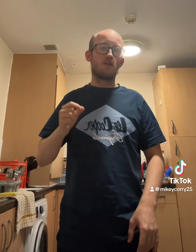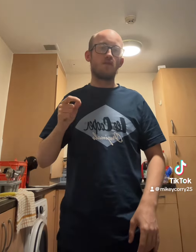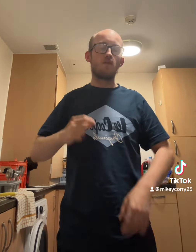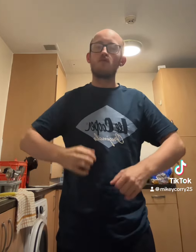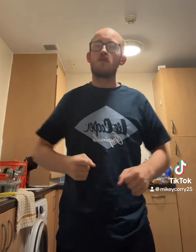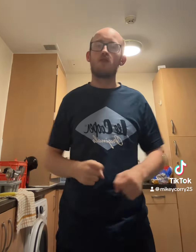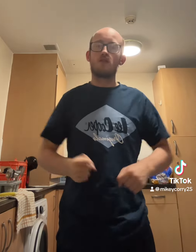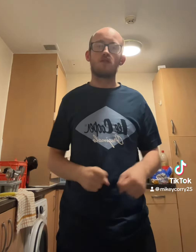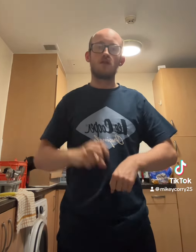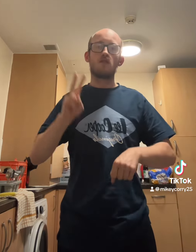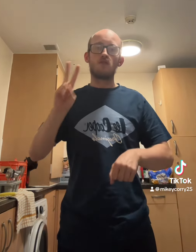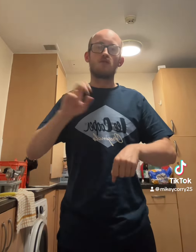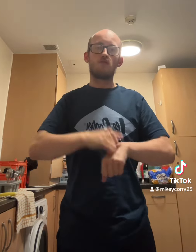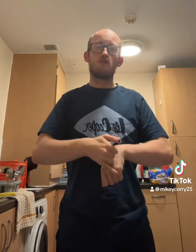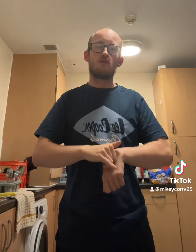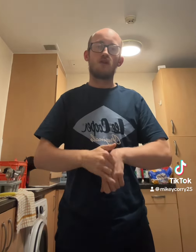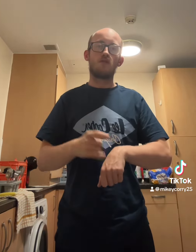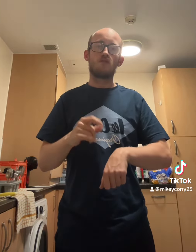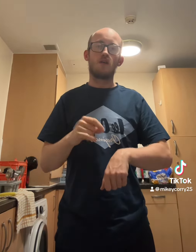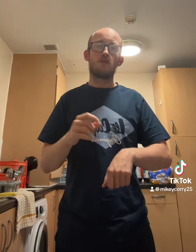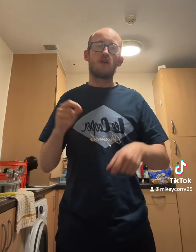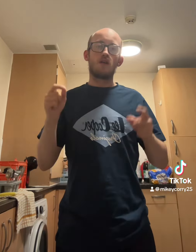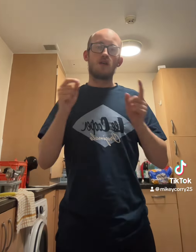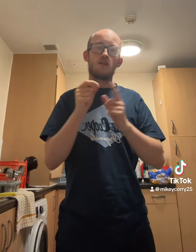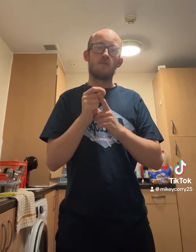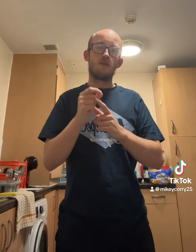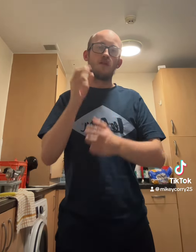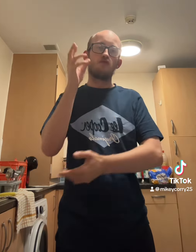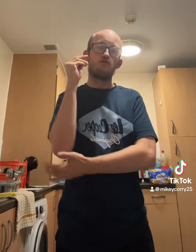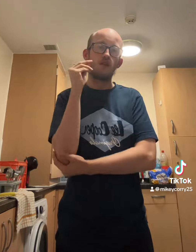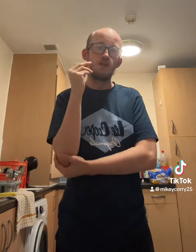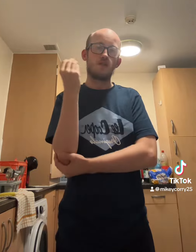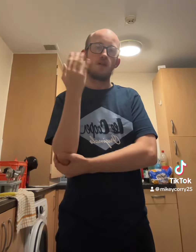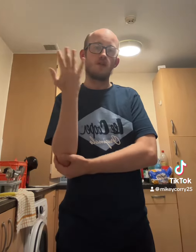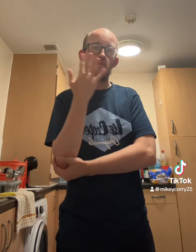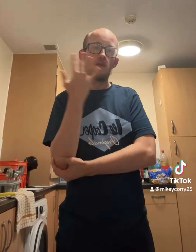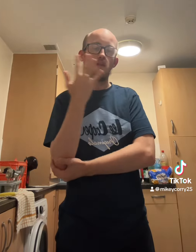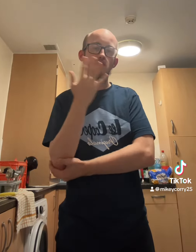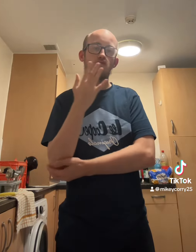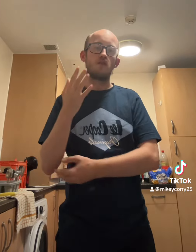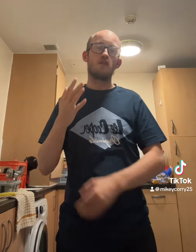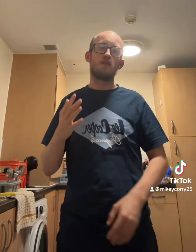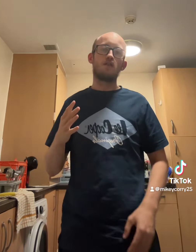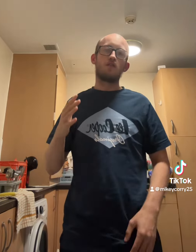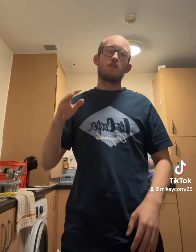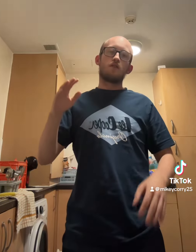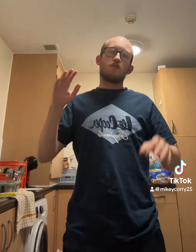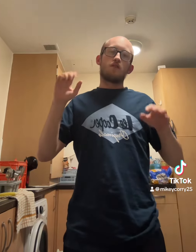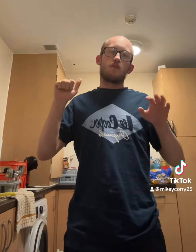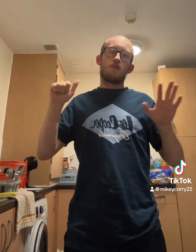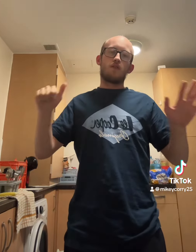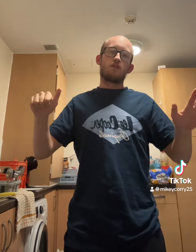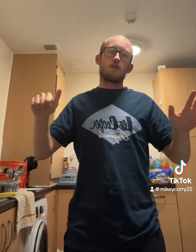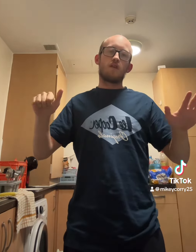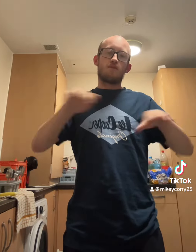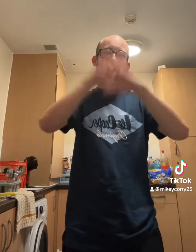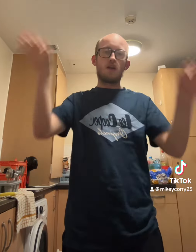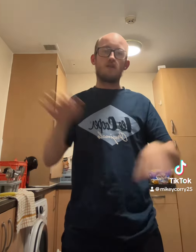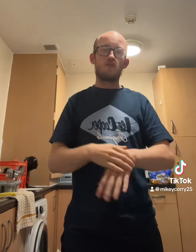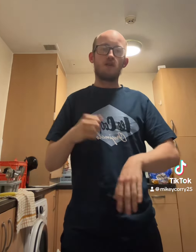three French hands, two turtle doves And a partridge in a pear tree On the sixth day of Christmas,